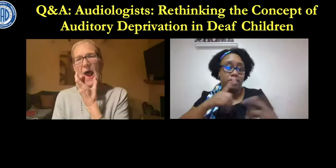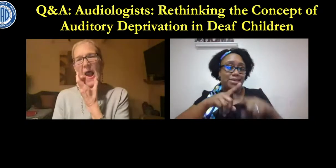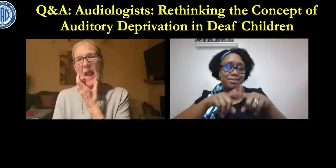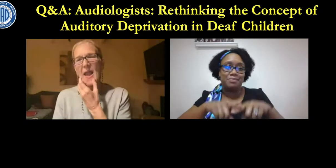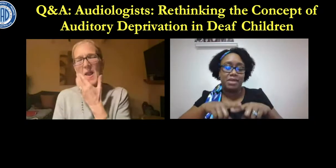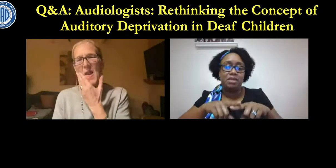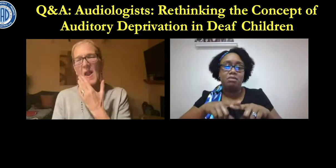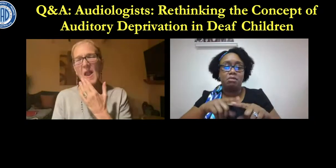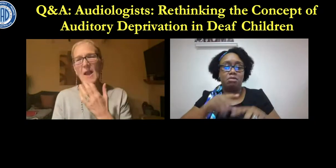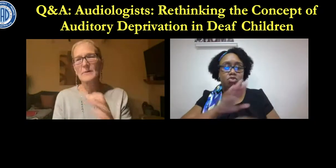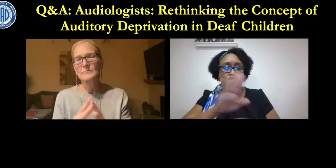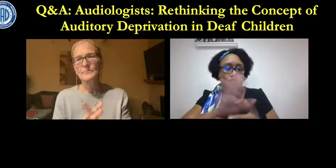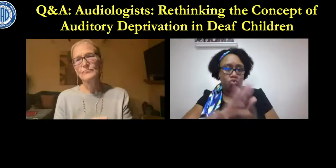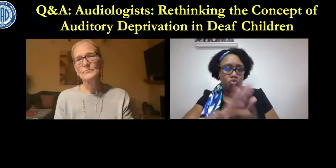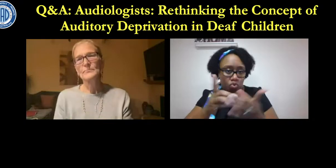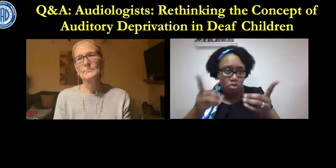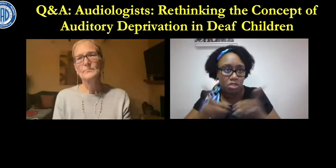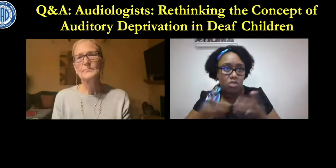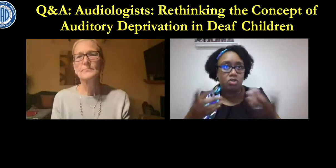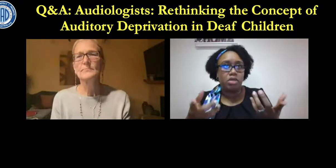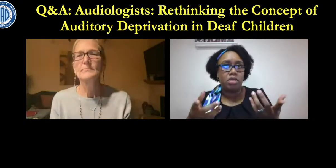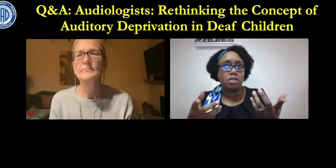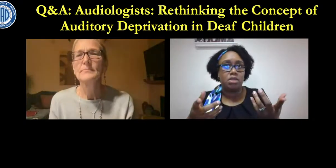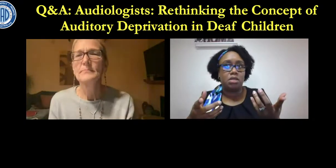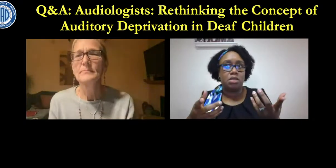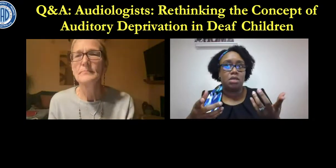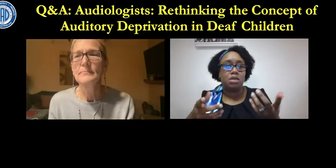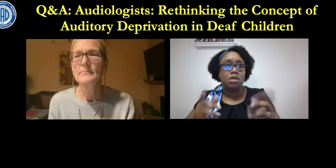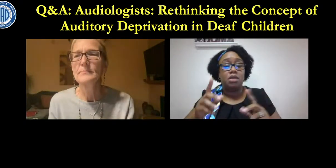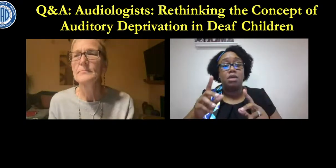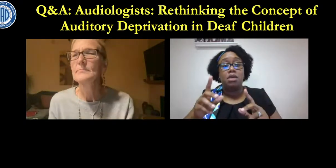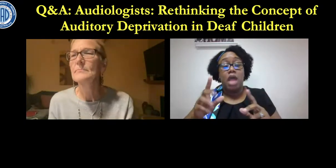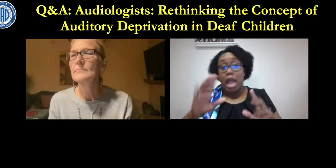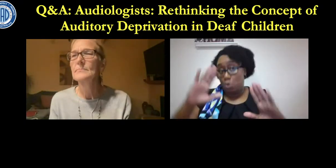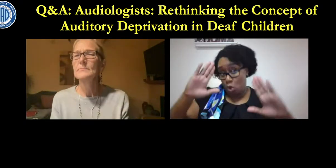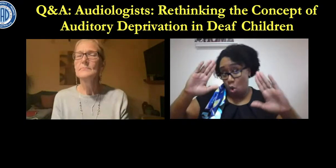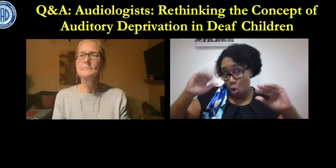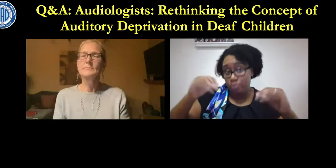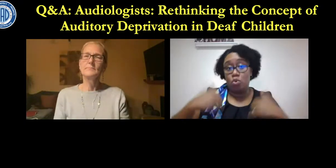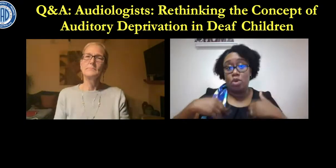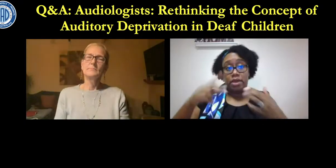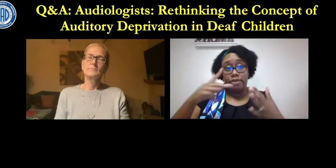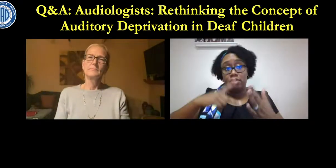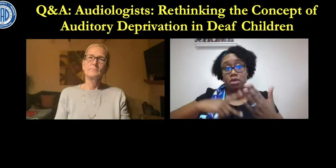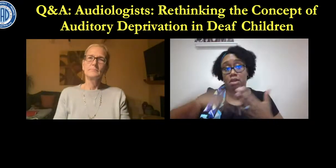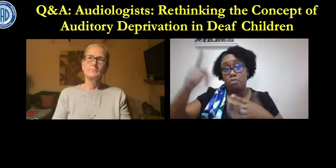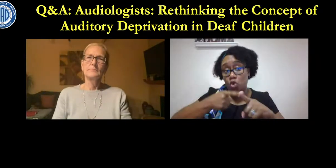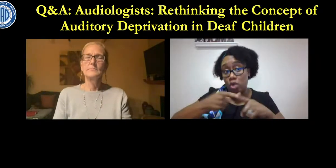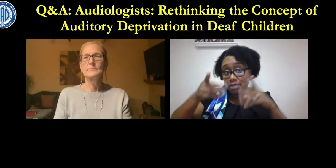mallory speaking i'd say that really depends on your school district